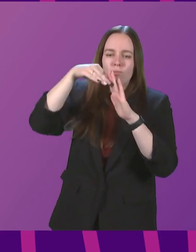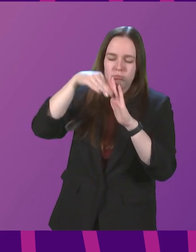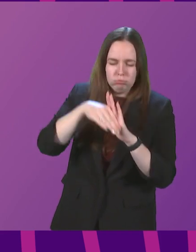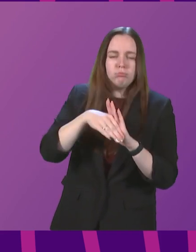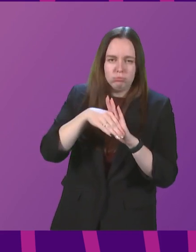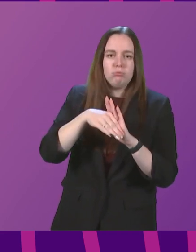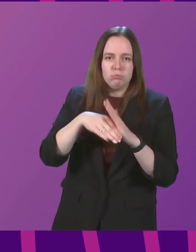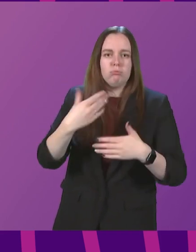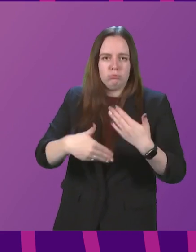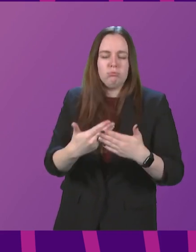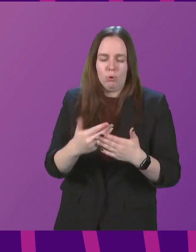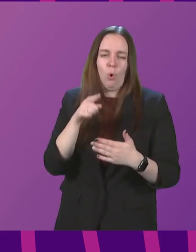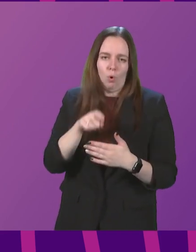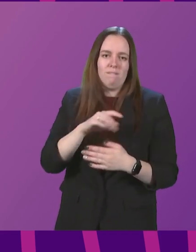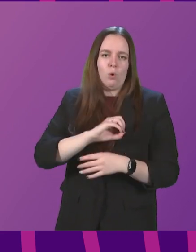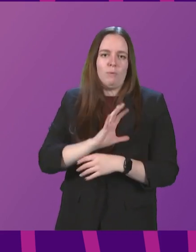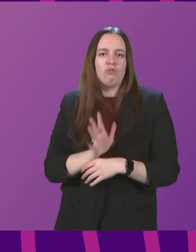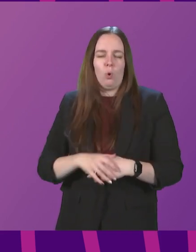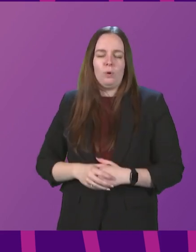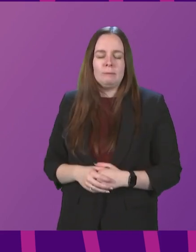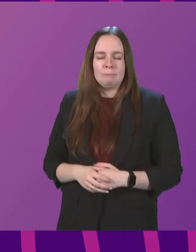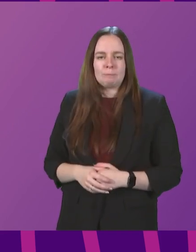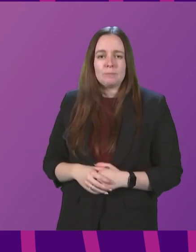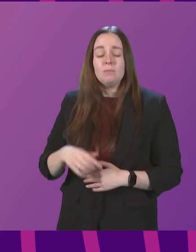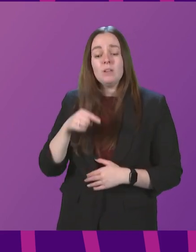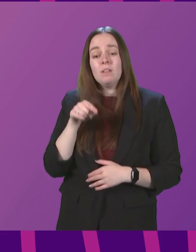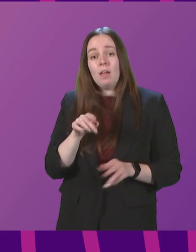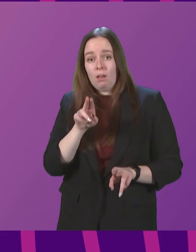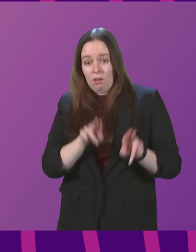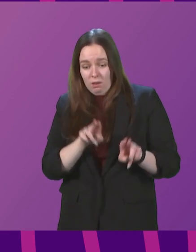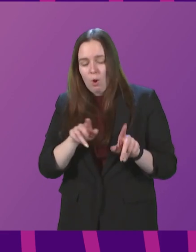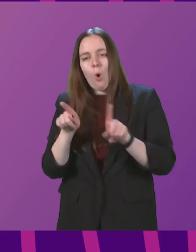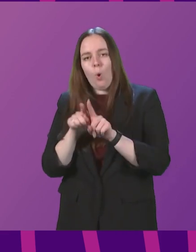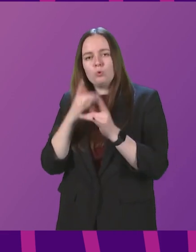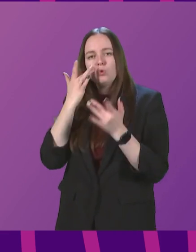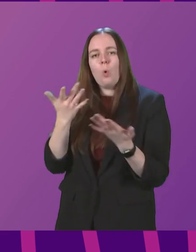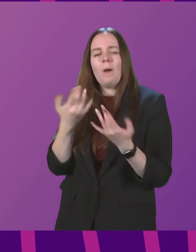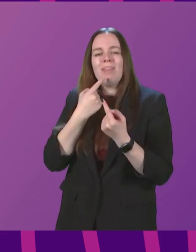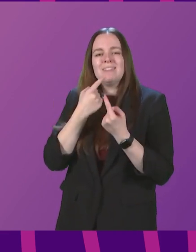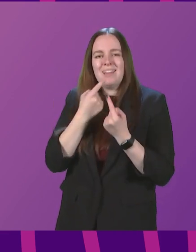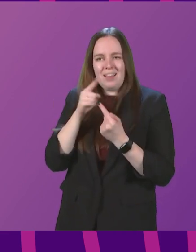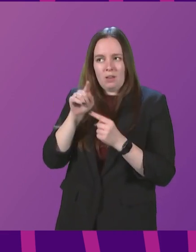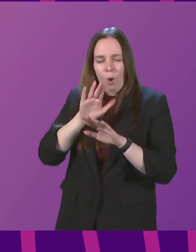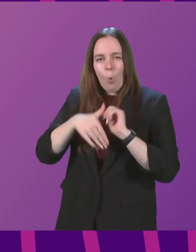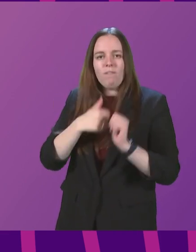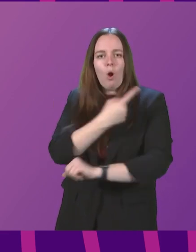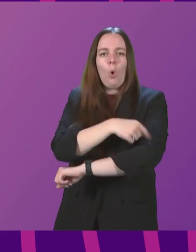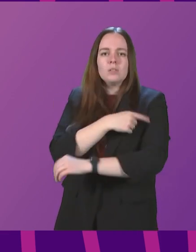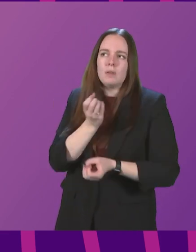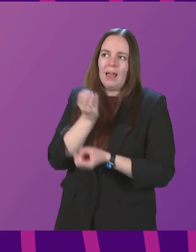downward slope of this wave of cases. This assessment is also reflected in the data on hospital admissions.